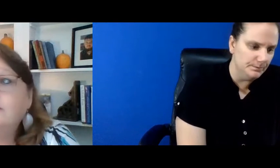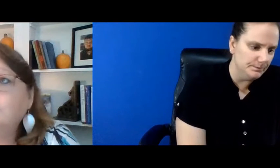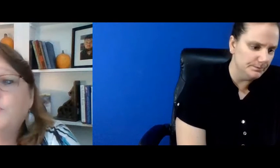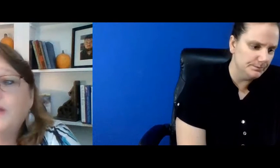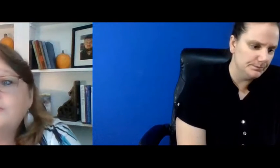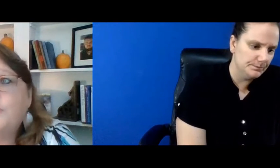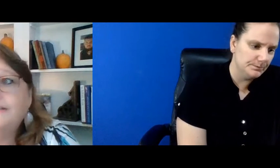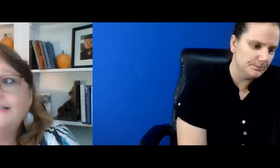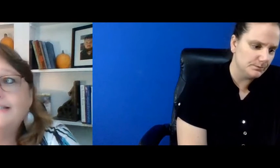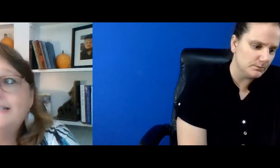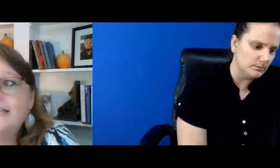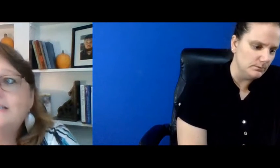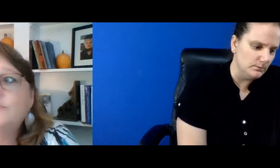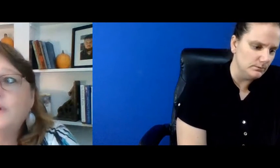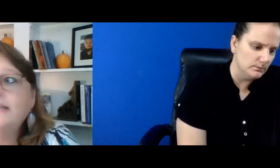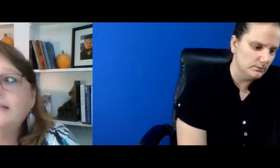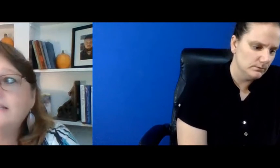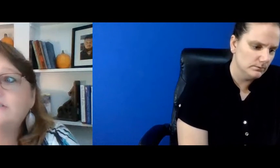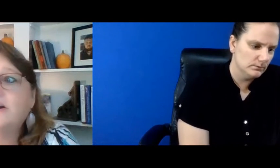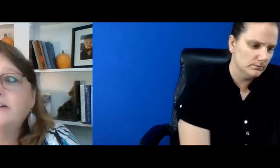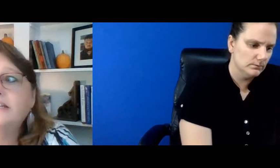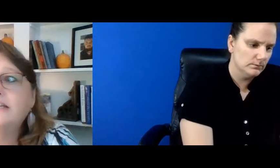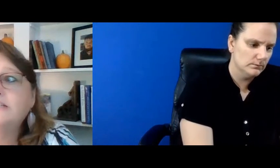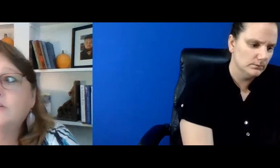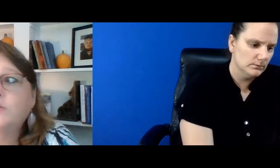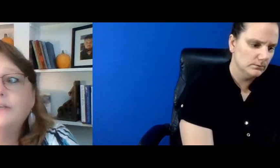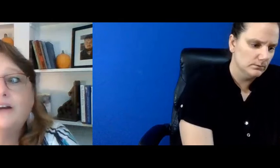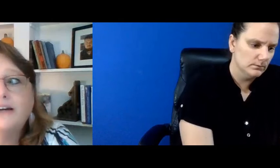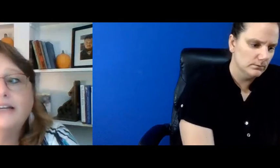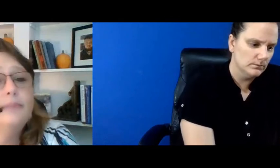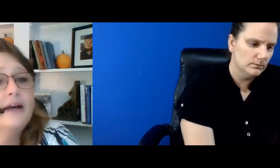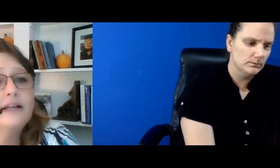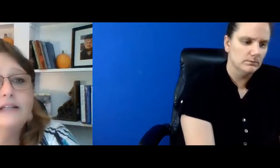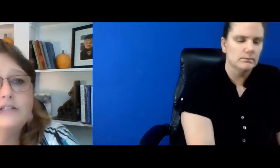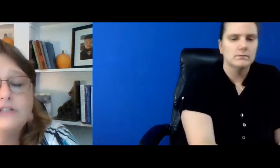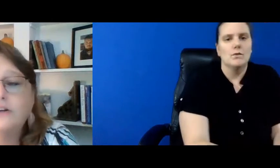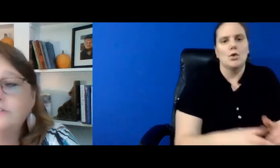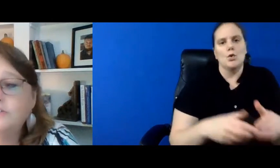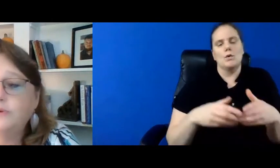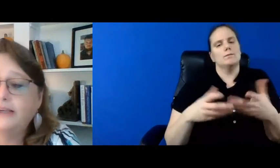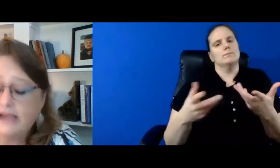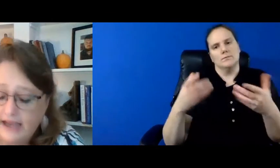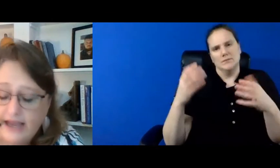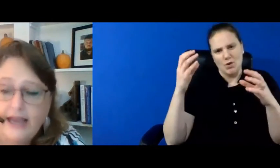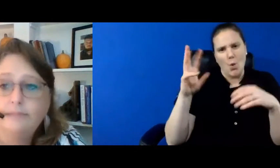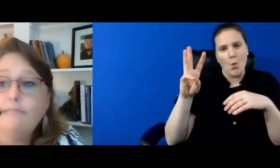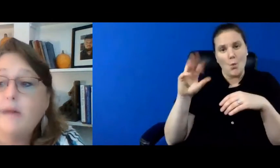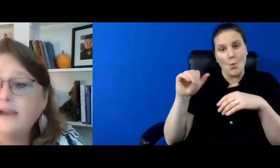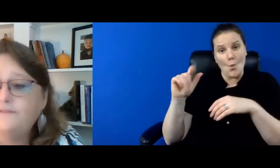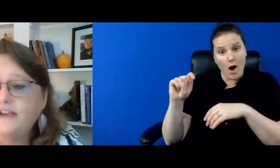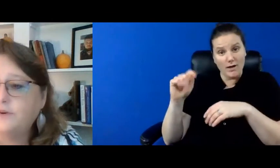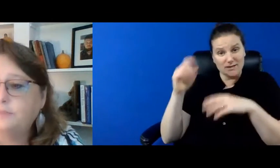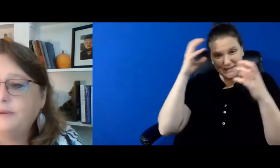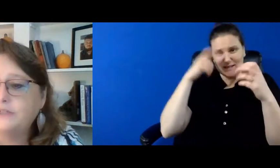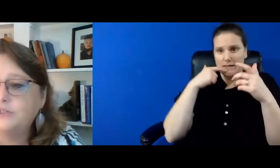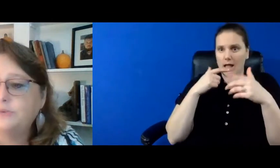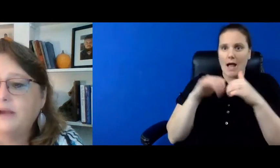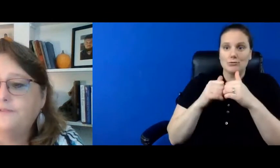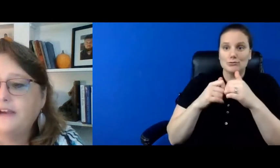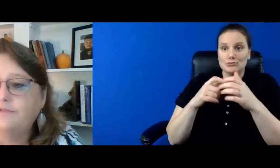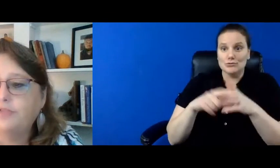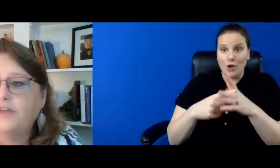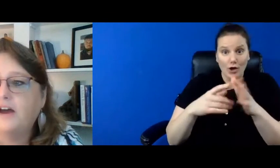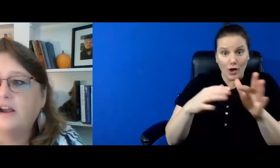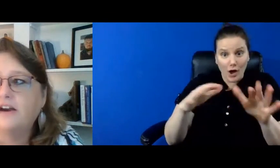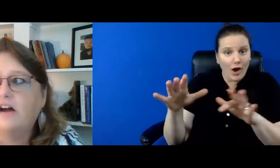and as walt disney says the way to get started is to quit talking about it and start doing and my favorite picture